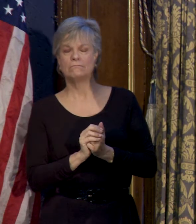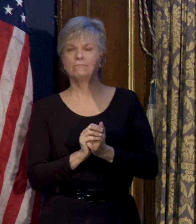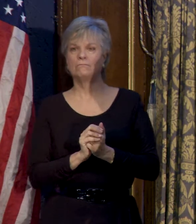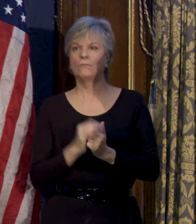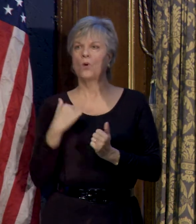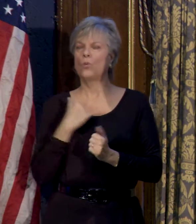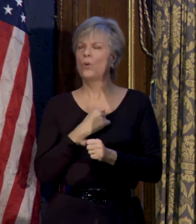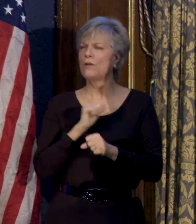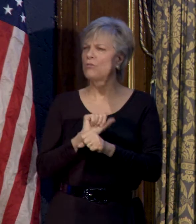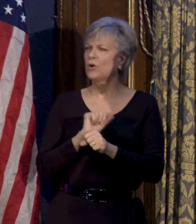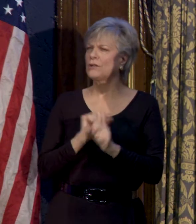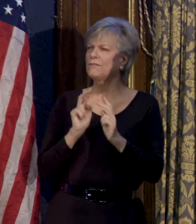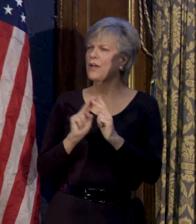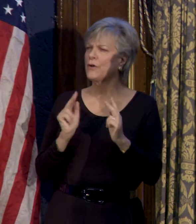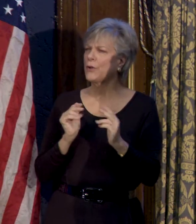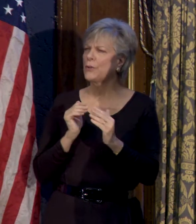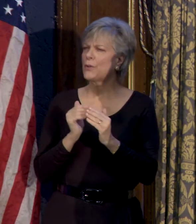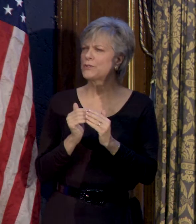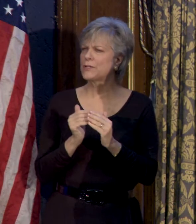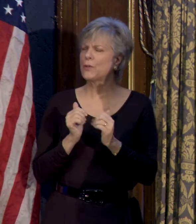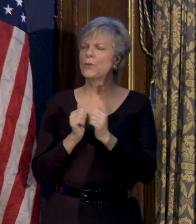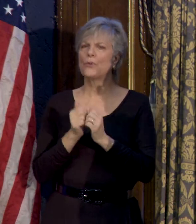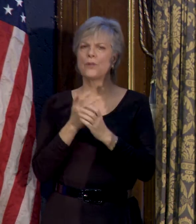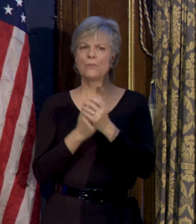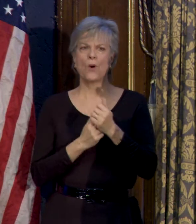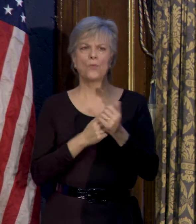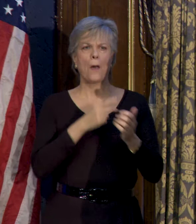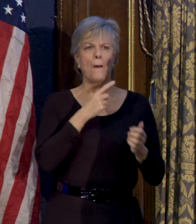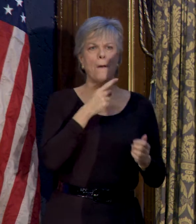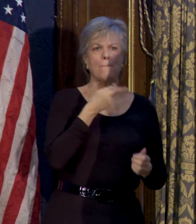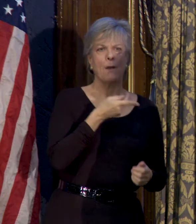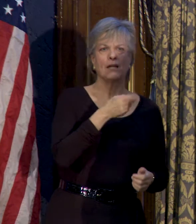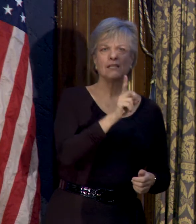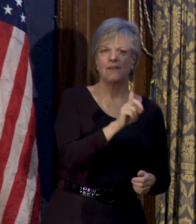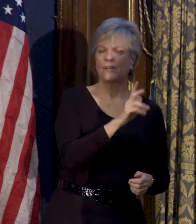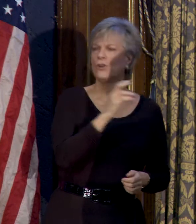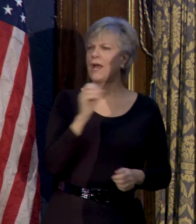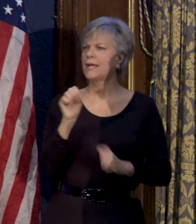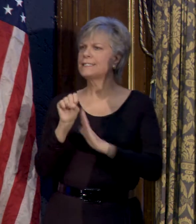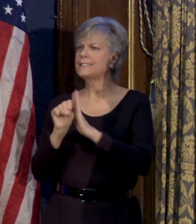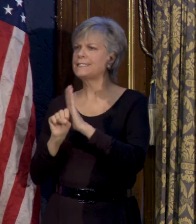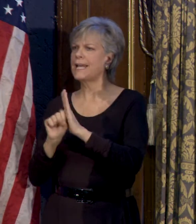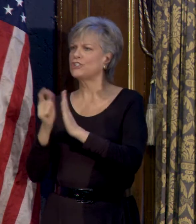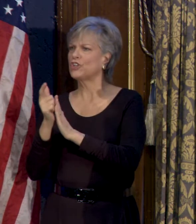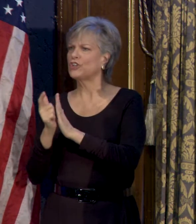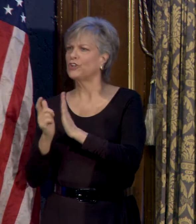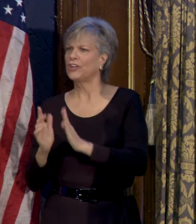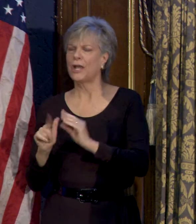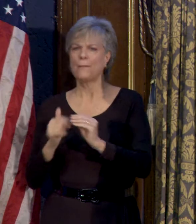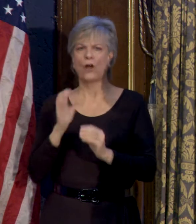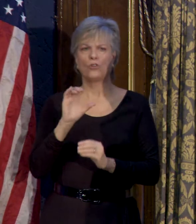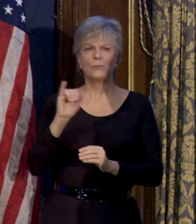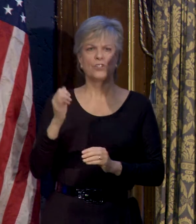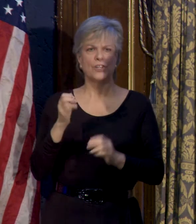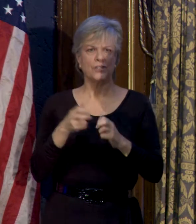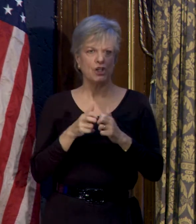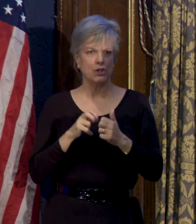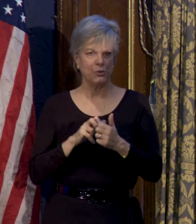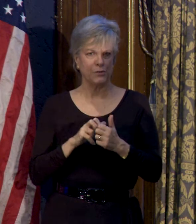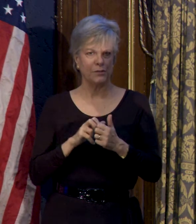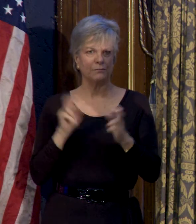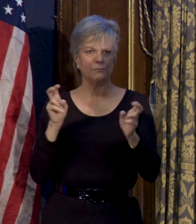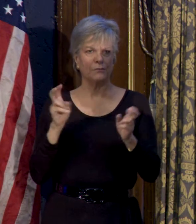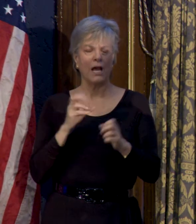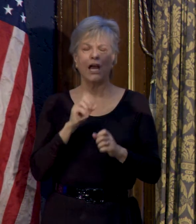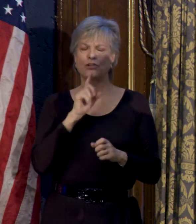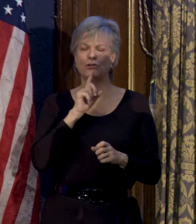we have worked very closely with both the public defender and the state's attorney around criminal justice issues. And surely the